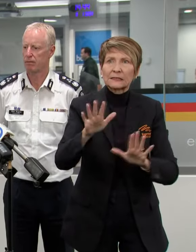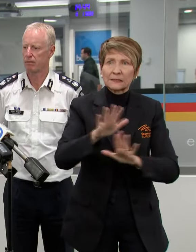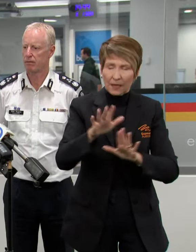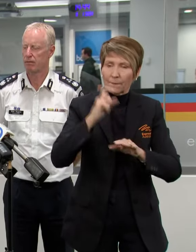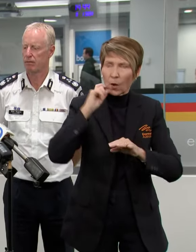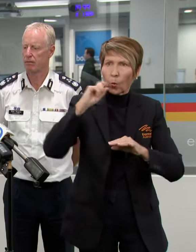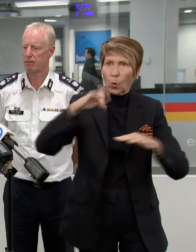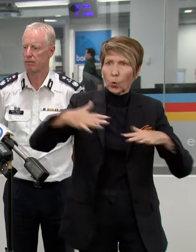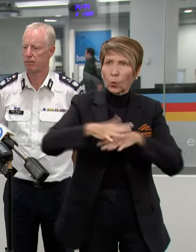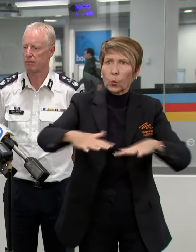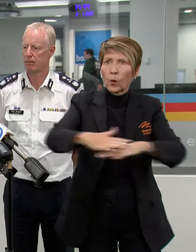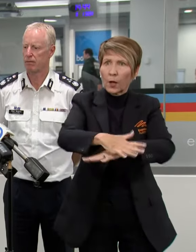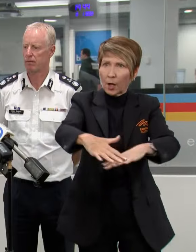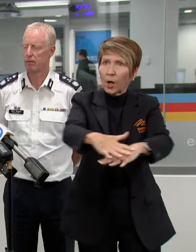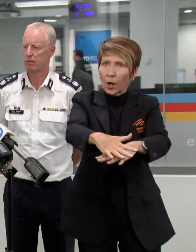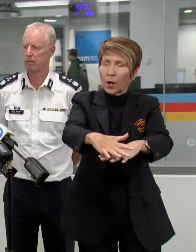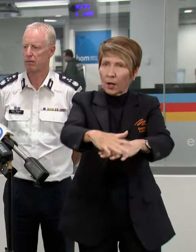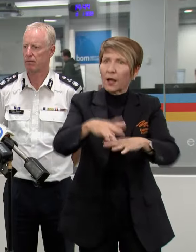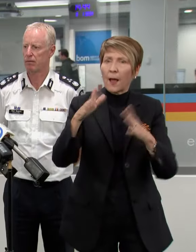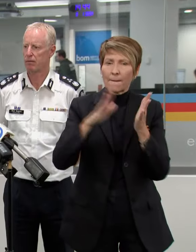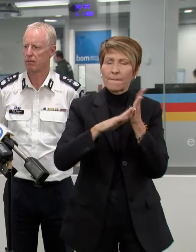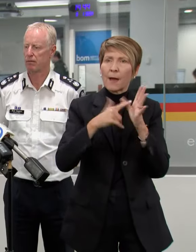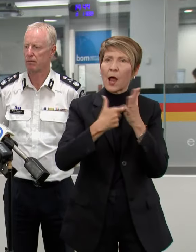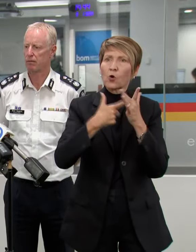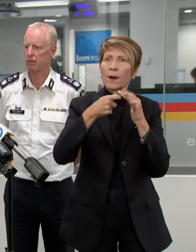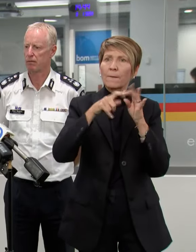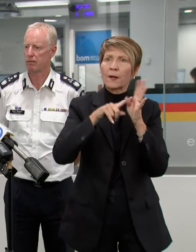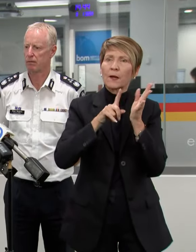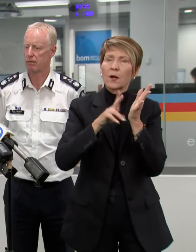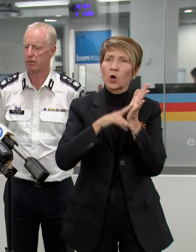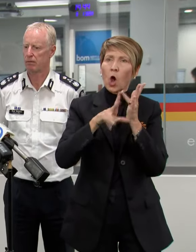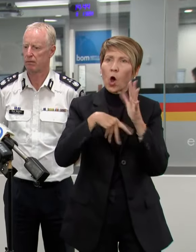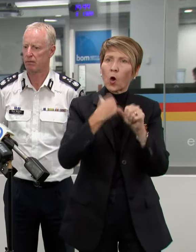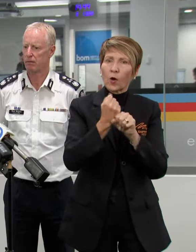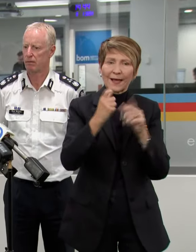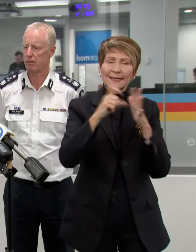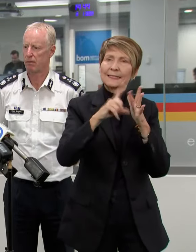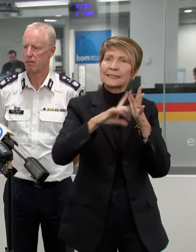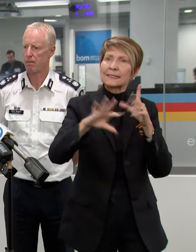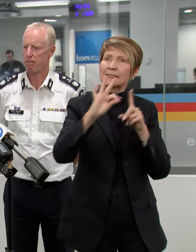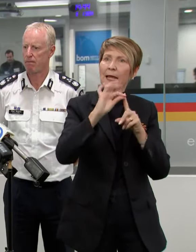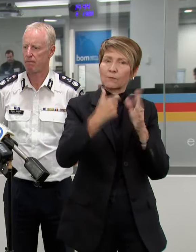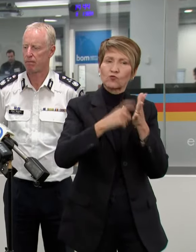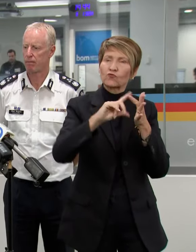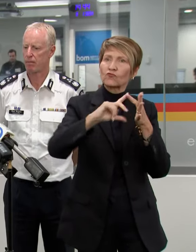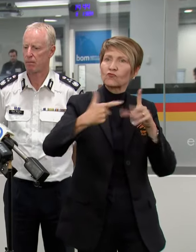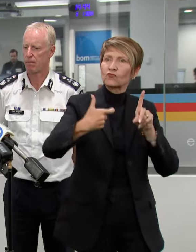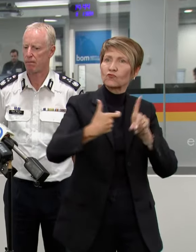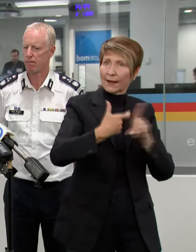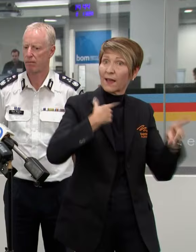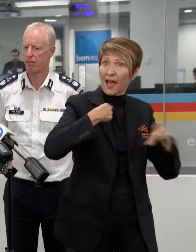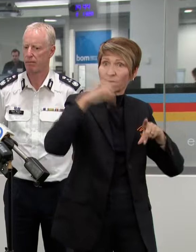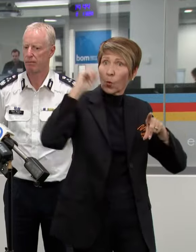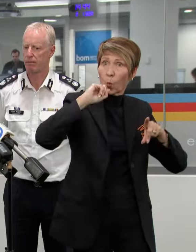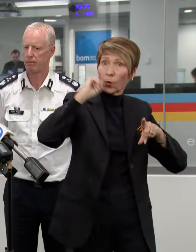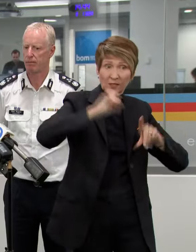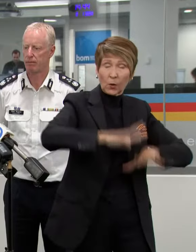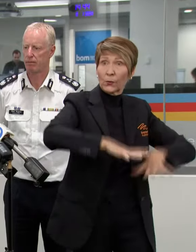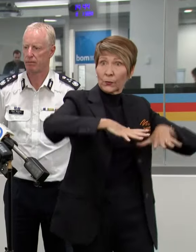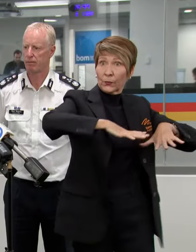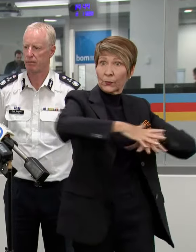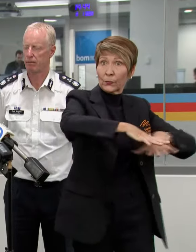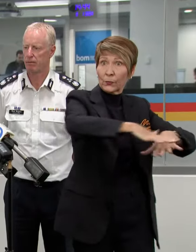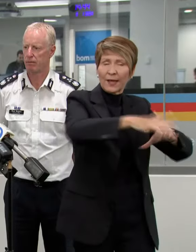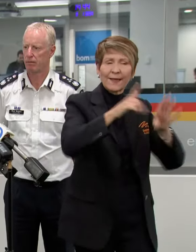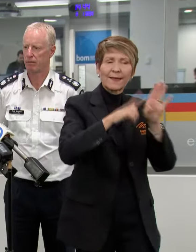In particular, we're looking at the Maribyrnong in the upper reaches around Deep Creek that is currently at minor flood level. Similarly, on the